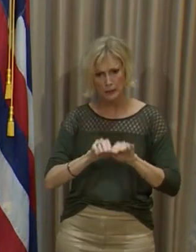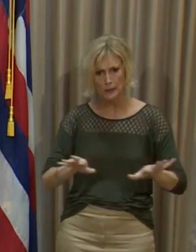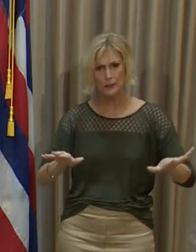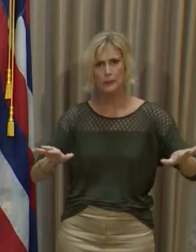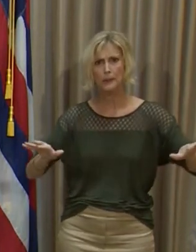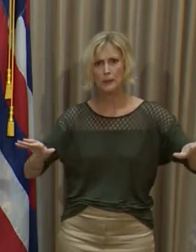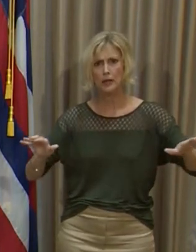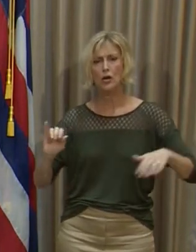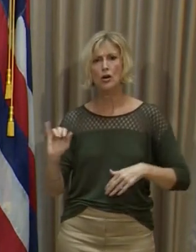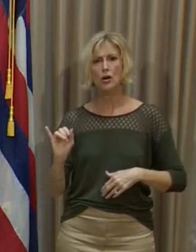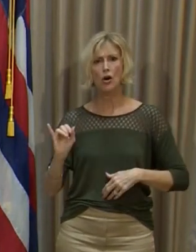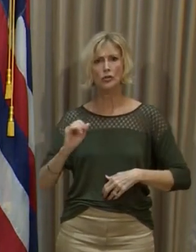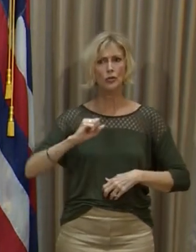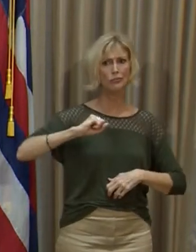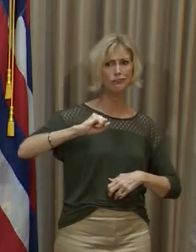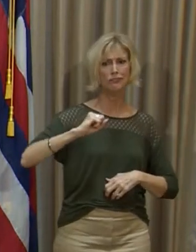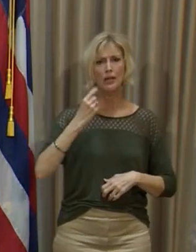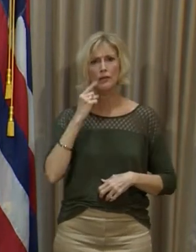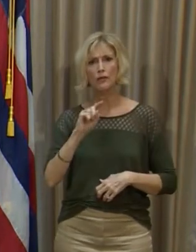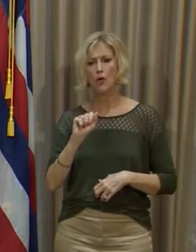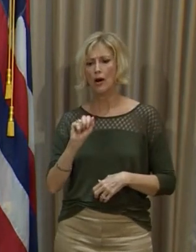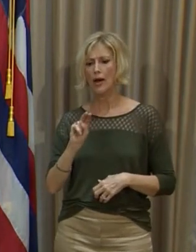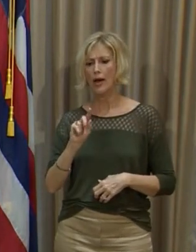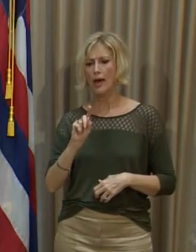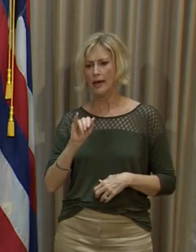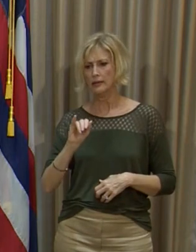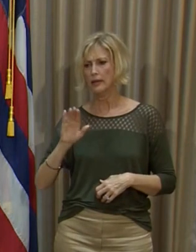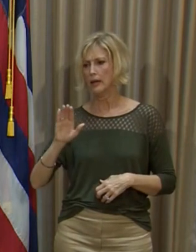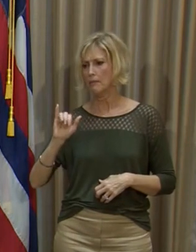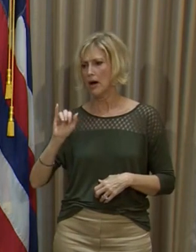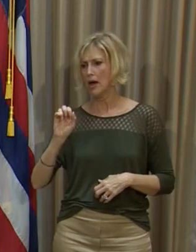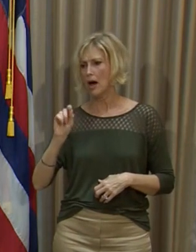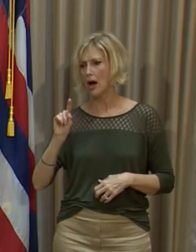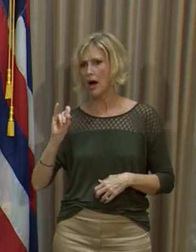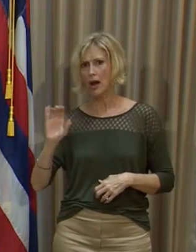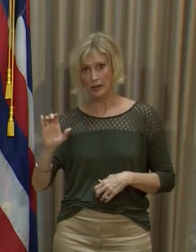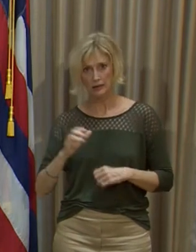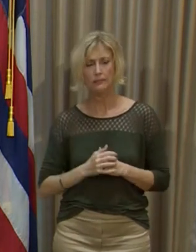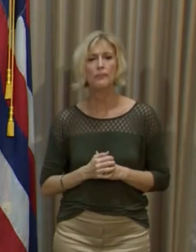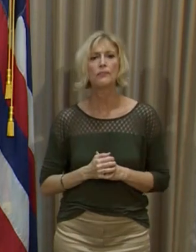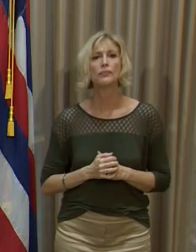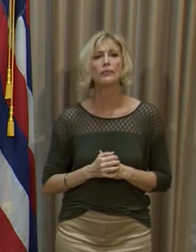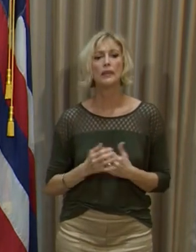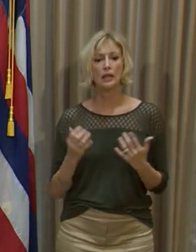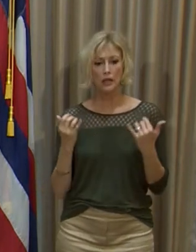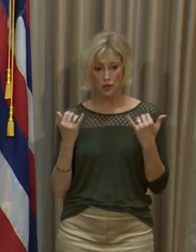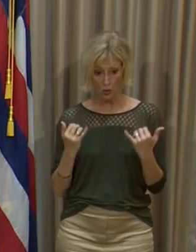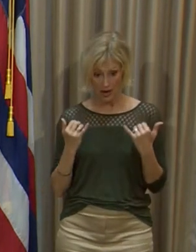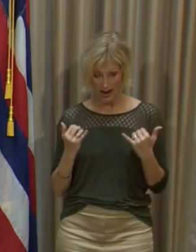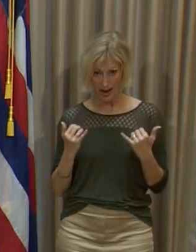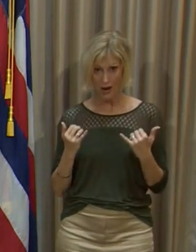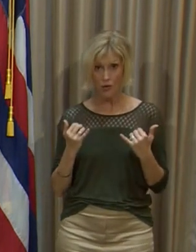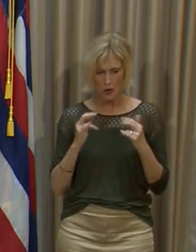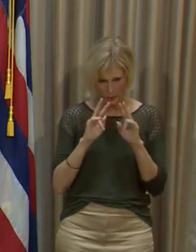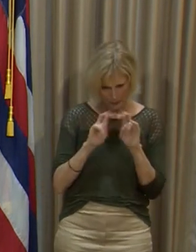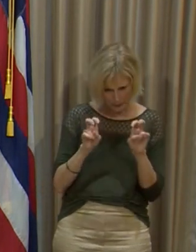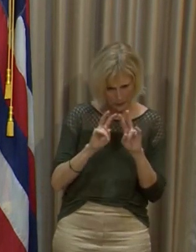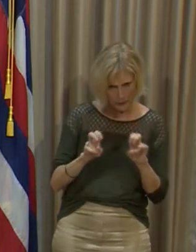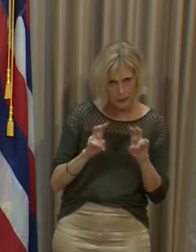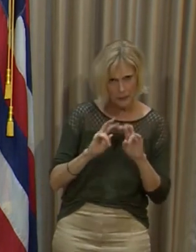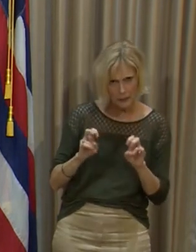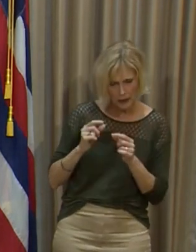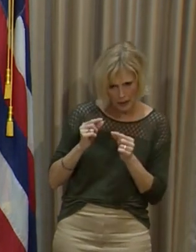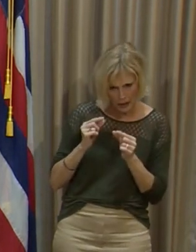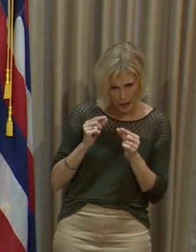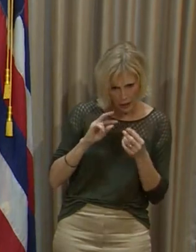antibiotic resistance. Now, in this case, we're able to do whole genome sequencing, analyze the genetic